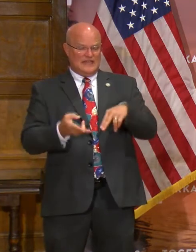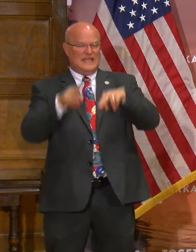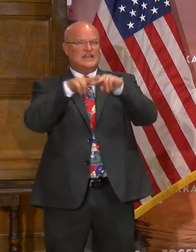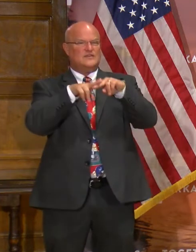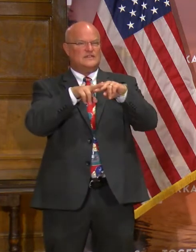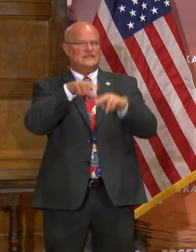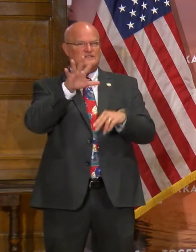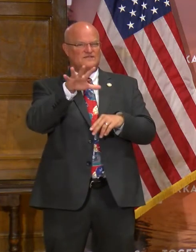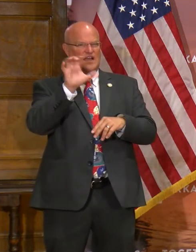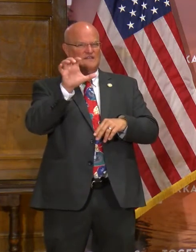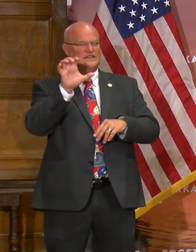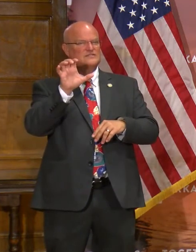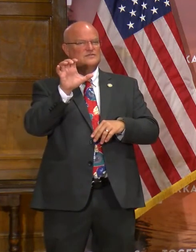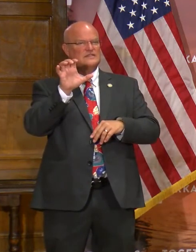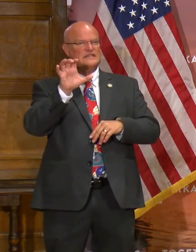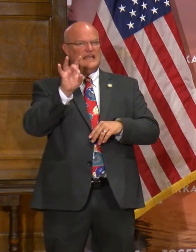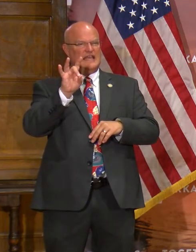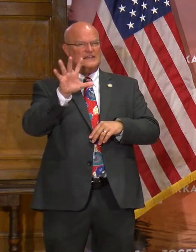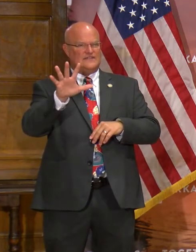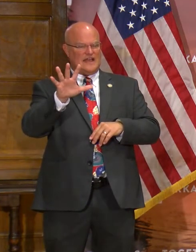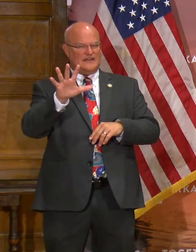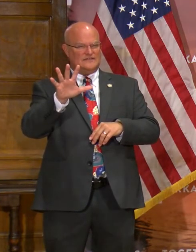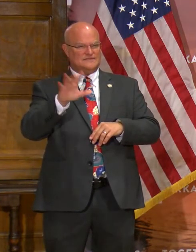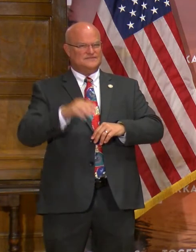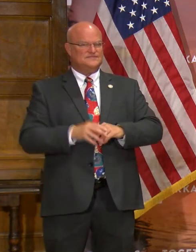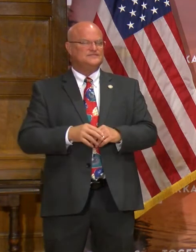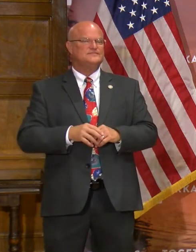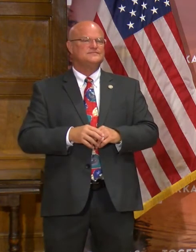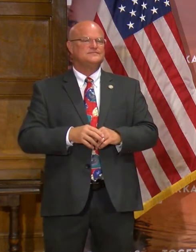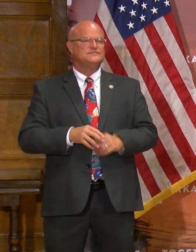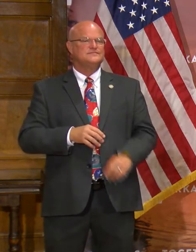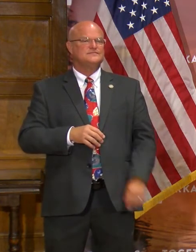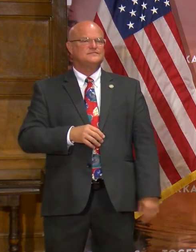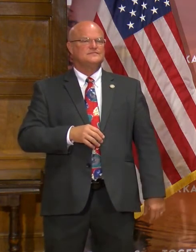increase of 585 since yesterday.